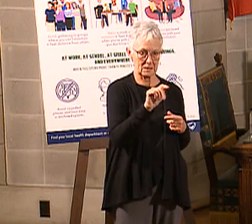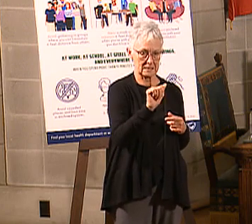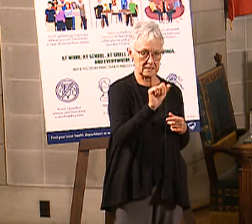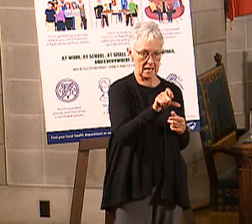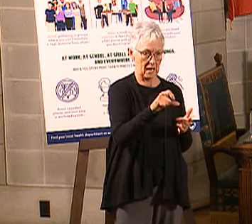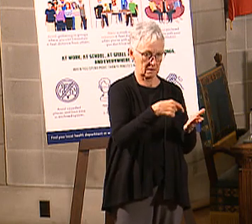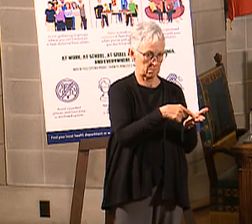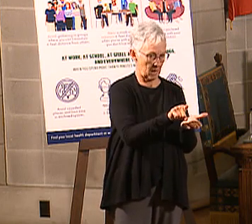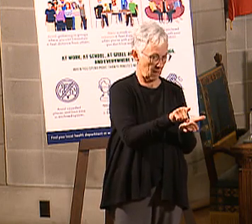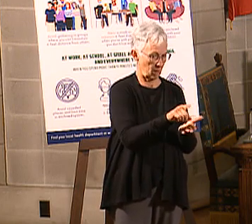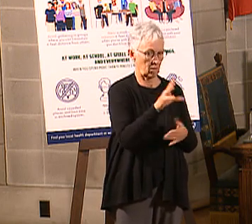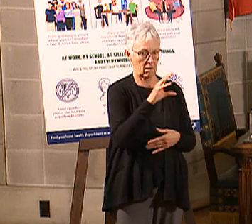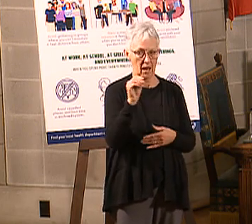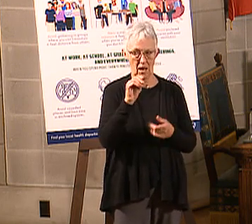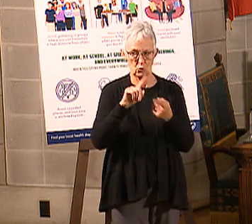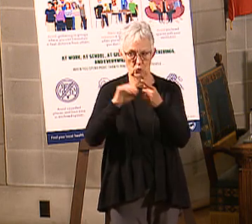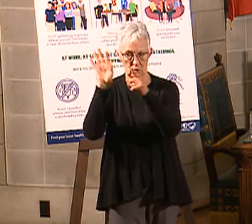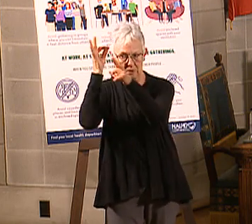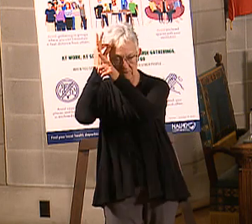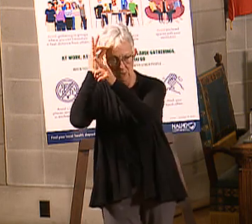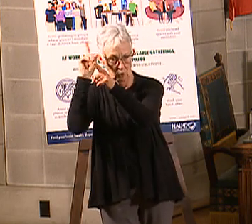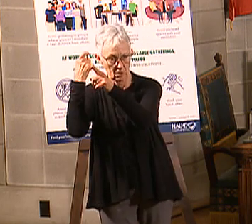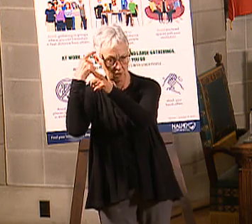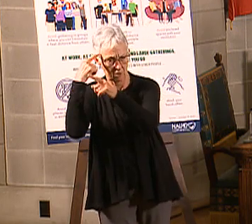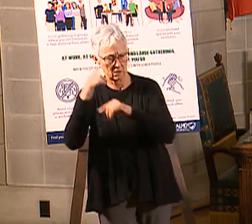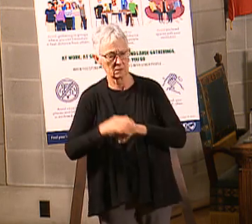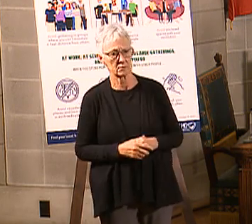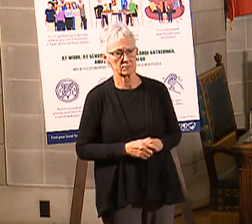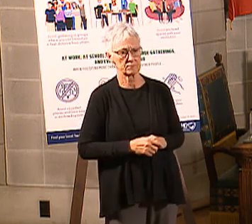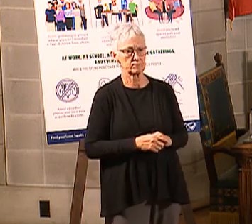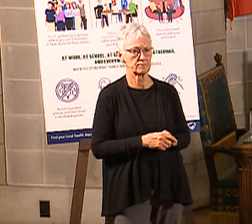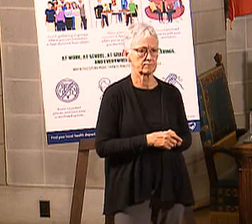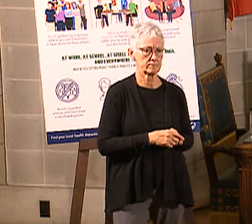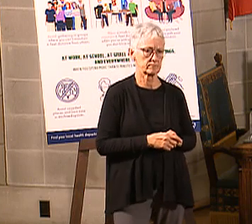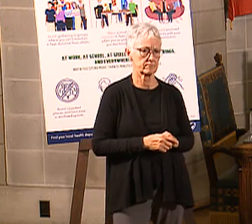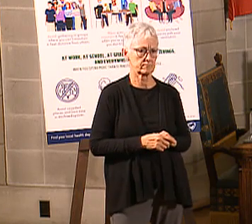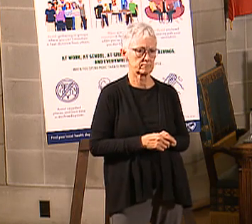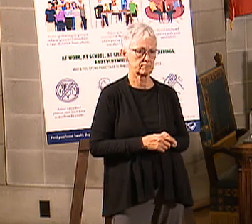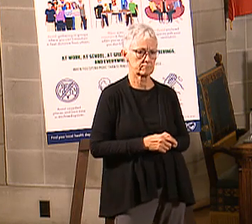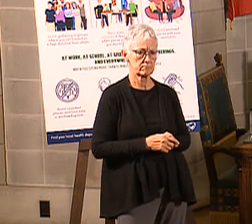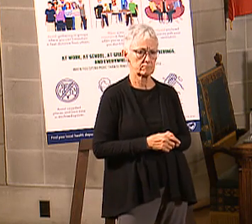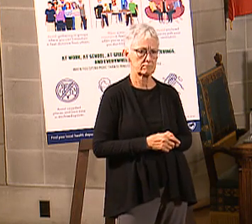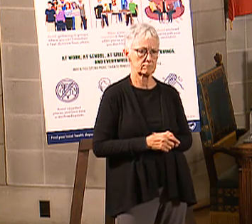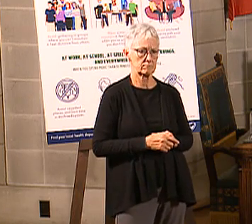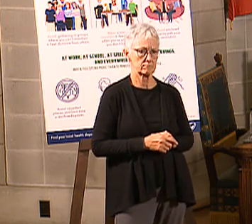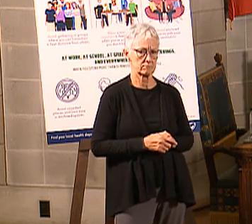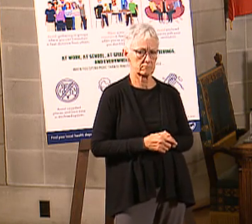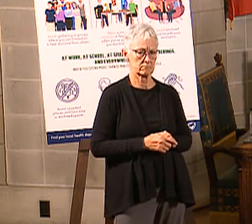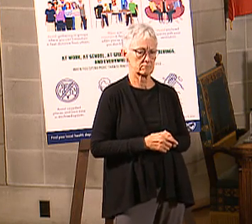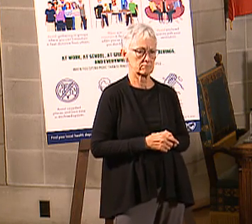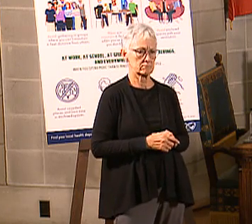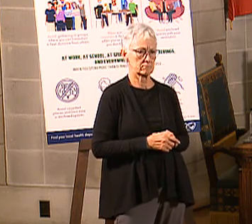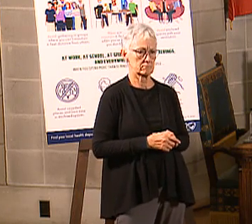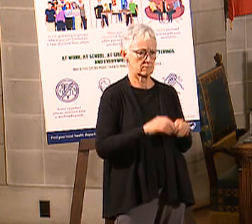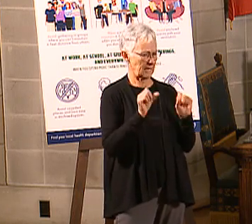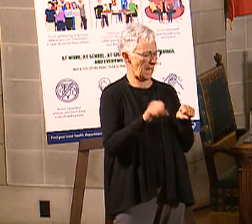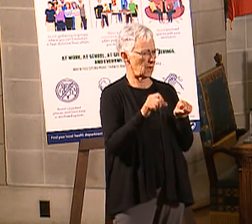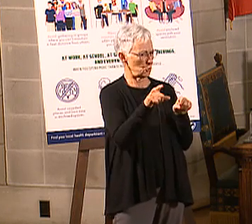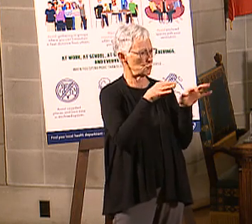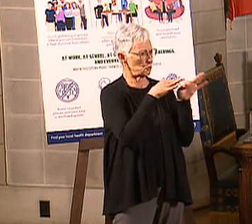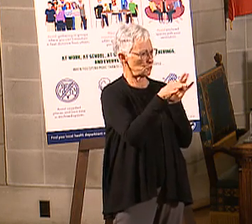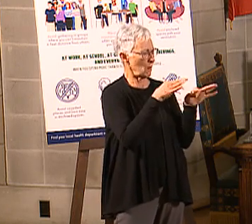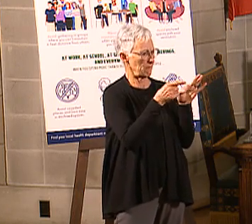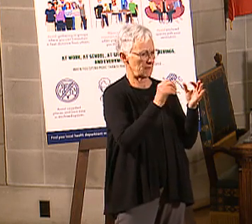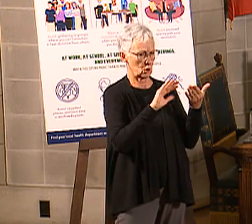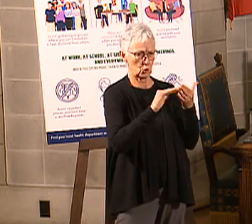And can you go on then and describe the community engagement portion and when